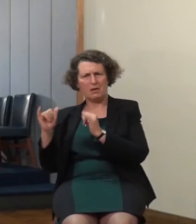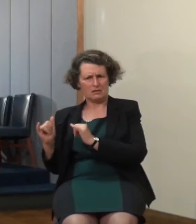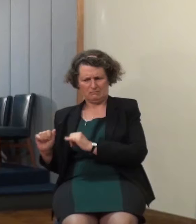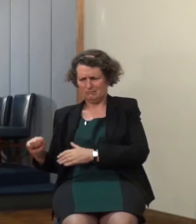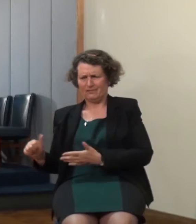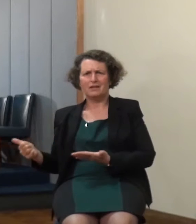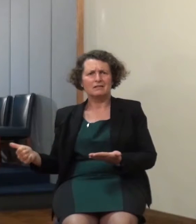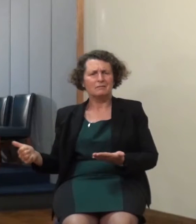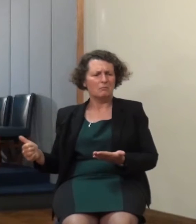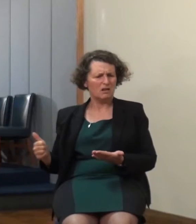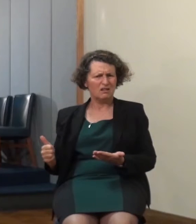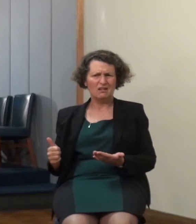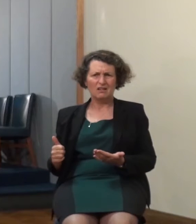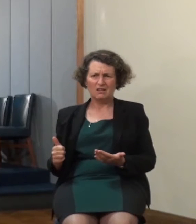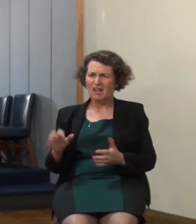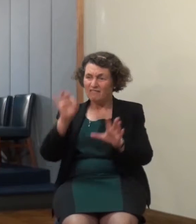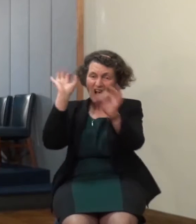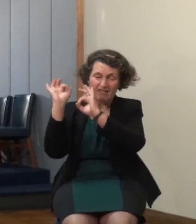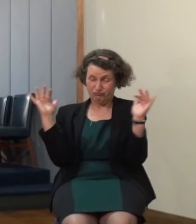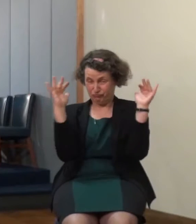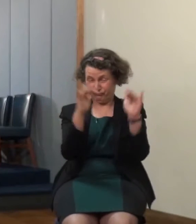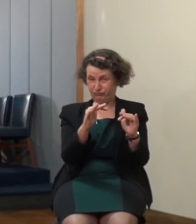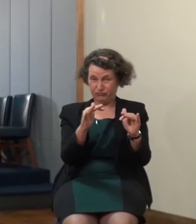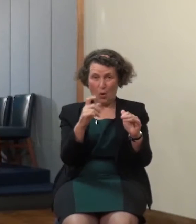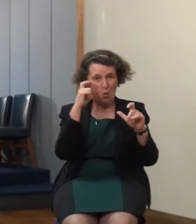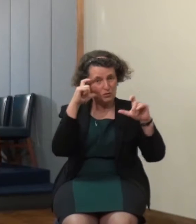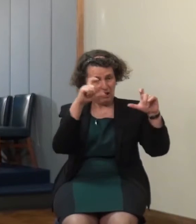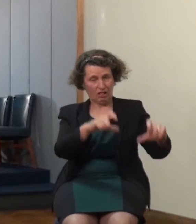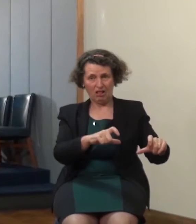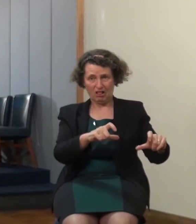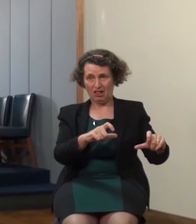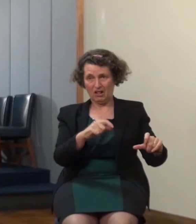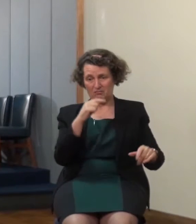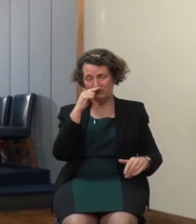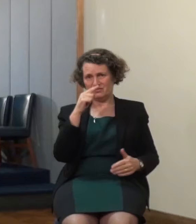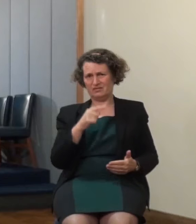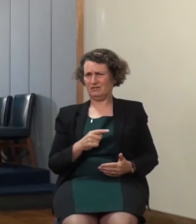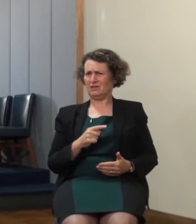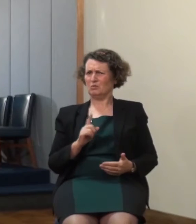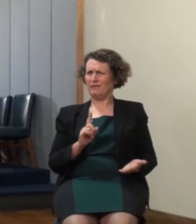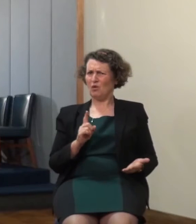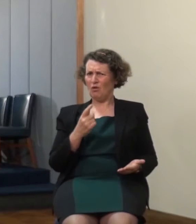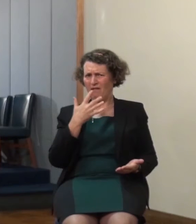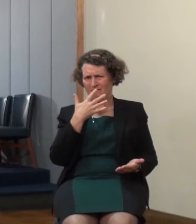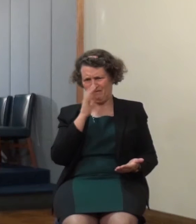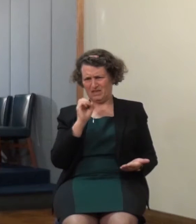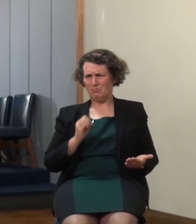the sun inviting and I thought to myself that little motto we used to hear a lot what if everybody did that